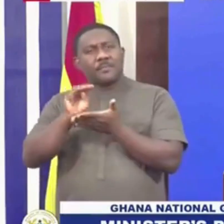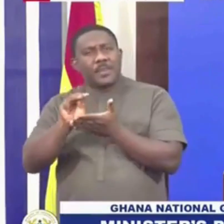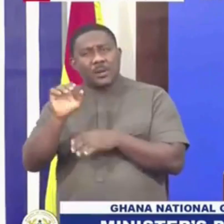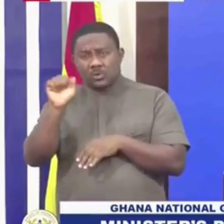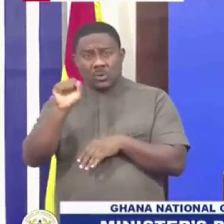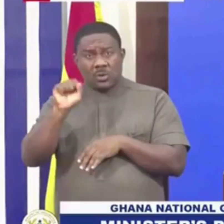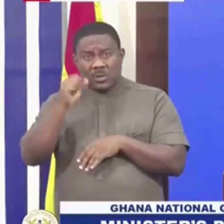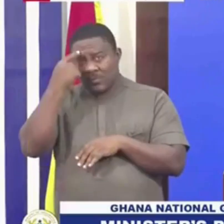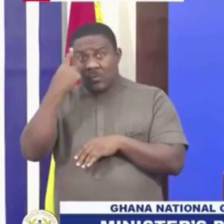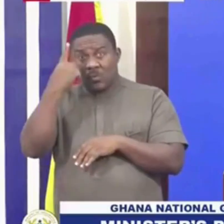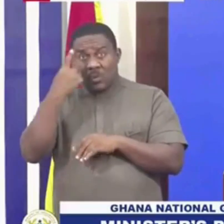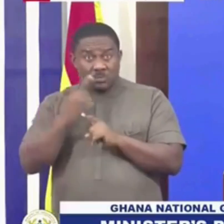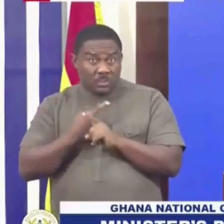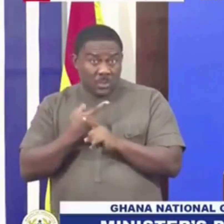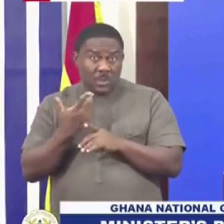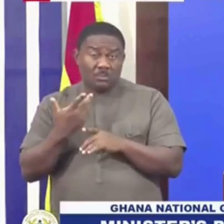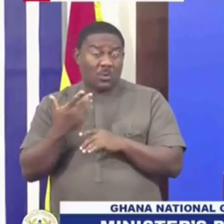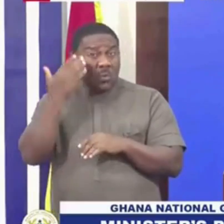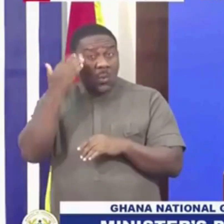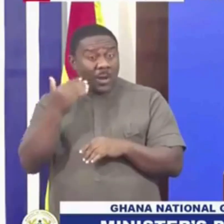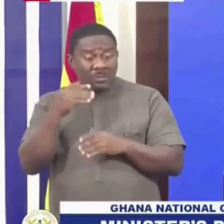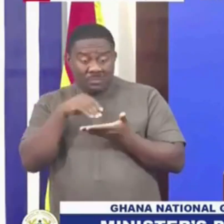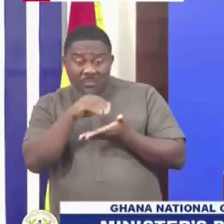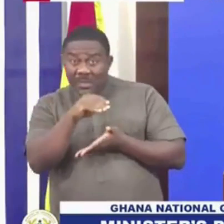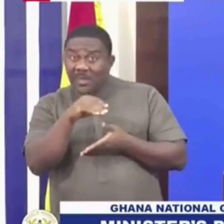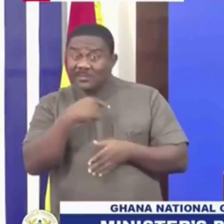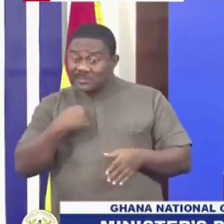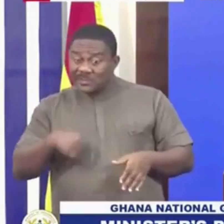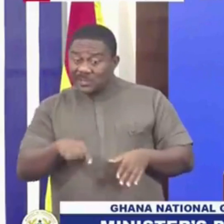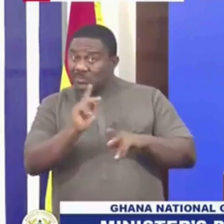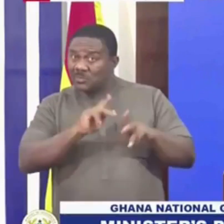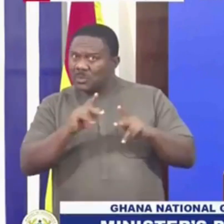We were paying the Chinese quite a bit of money. With the Chinese gone, you know,